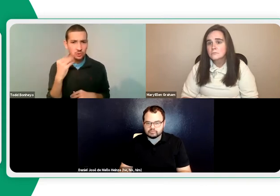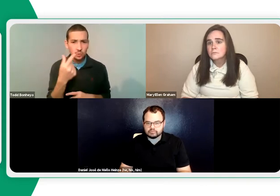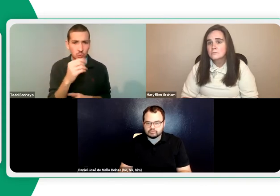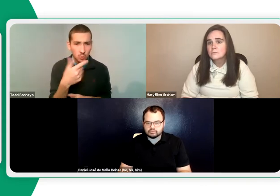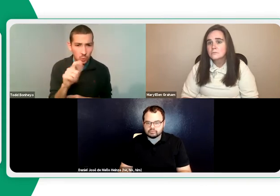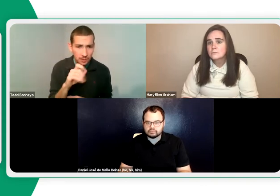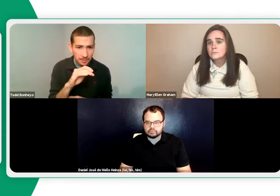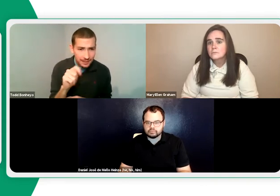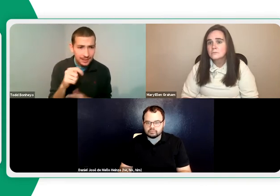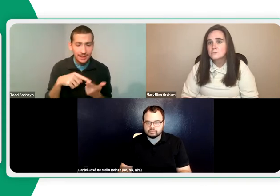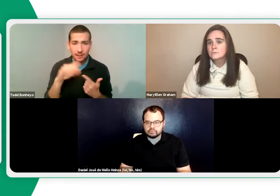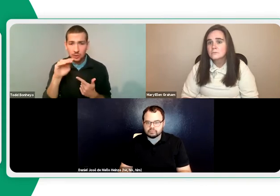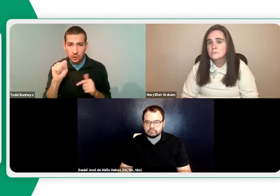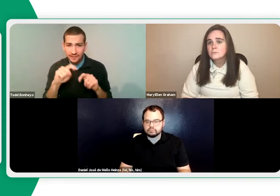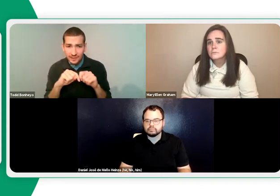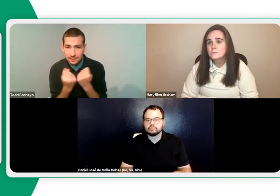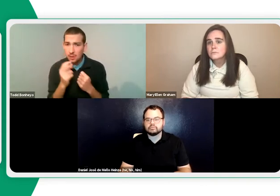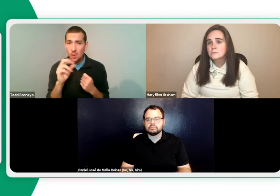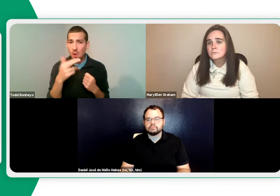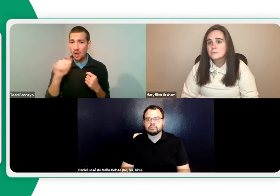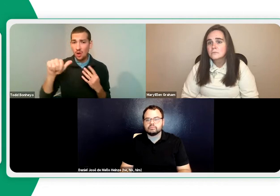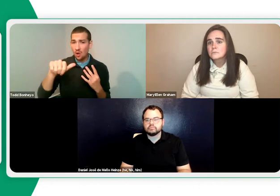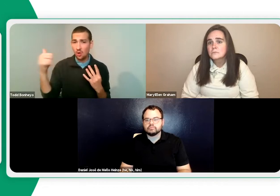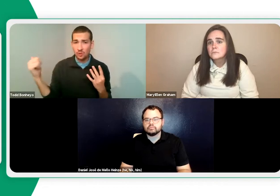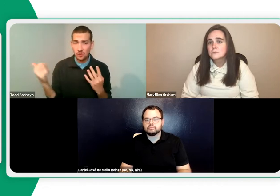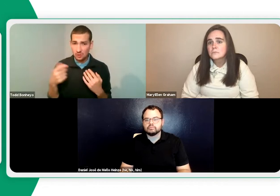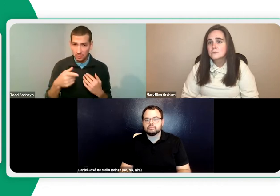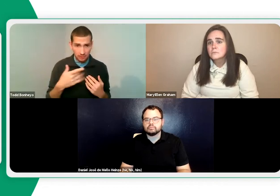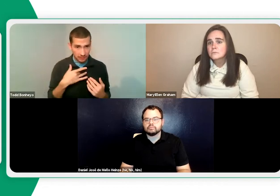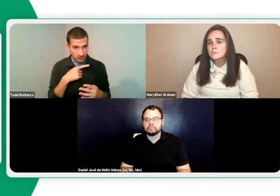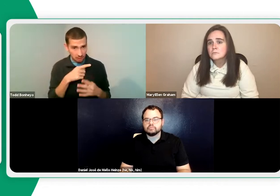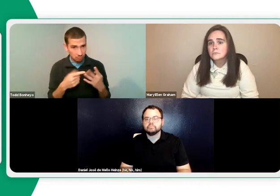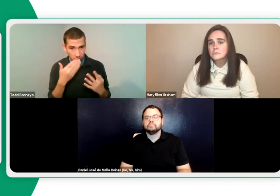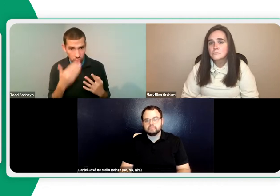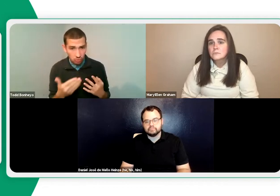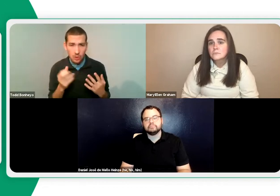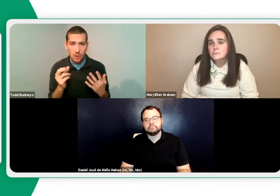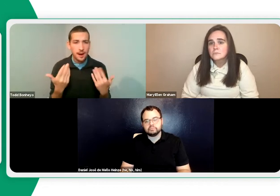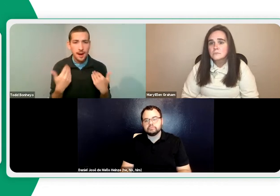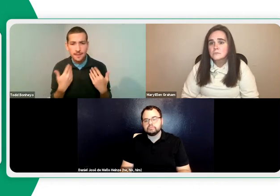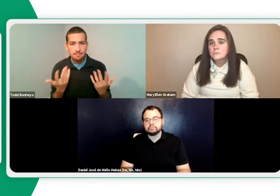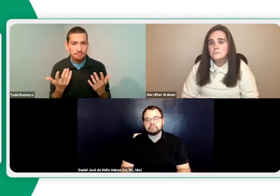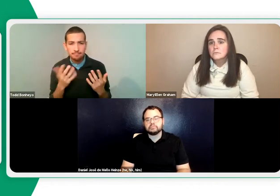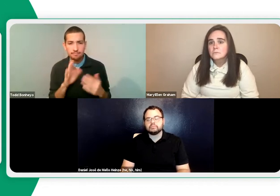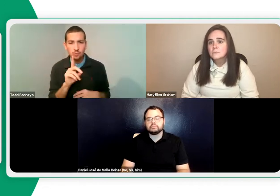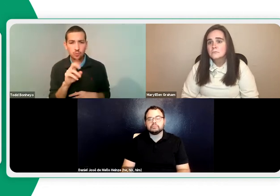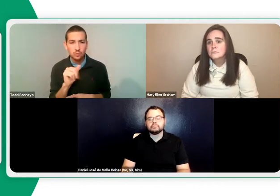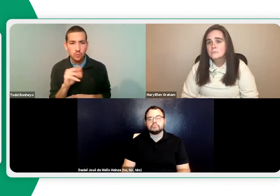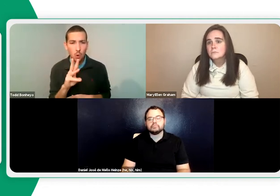really curious if anyone here has any experience with Google Meet, Microsoft Teams. Does anyone feel they are of value